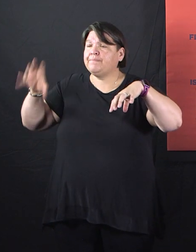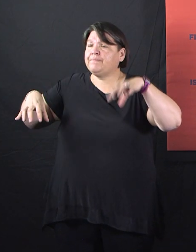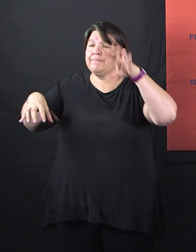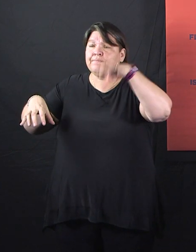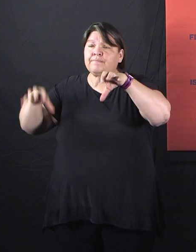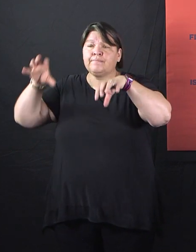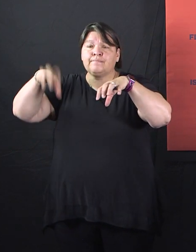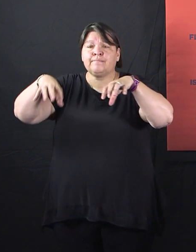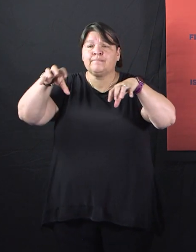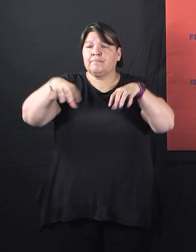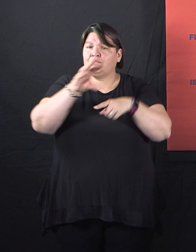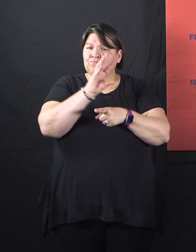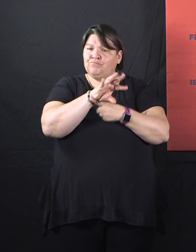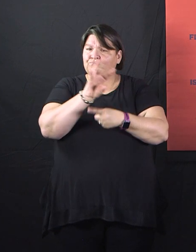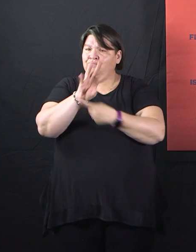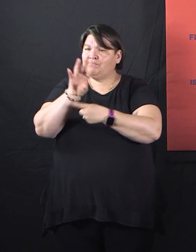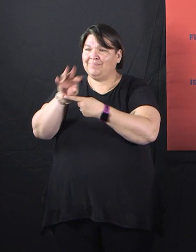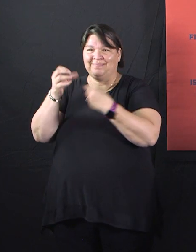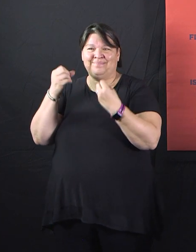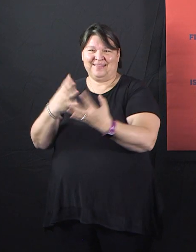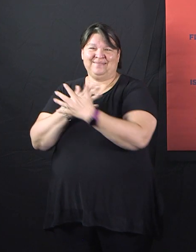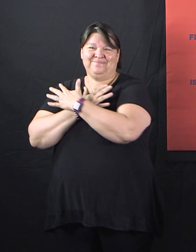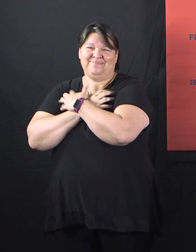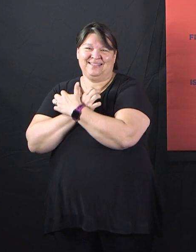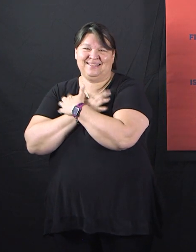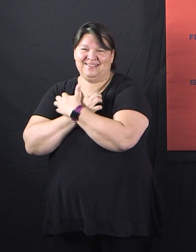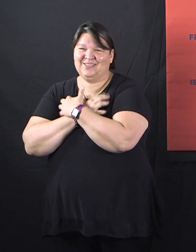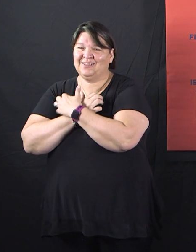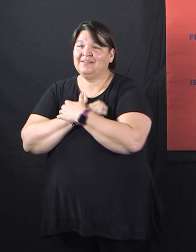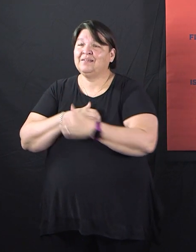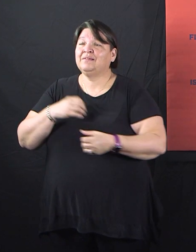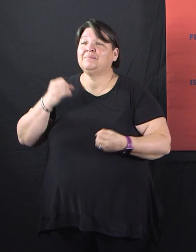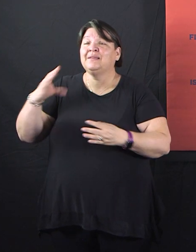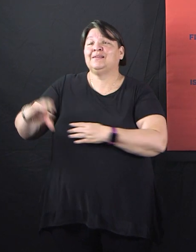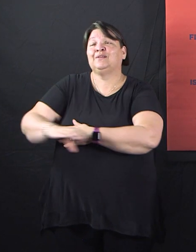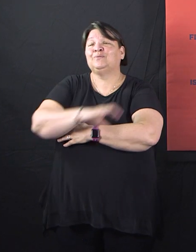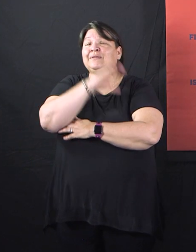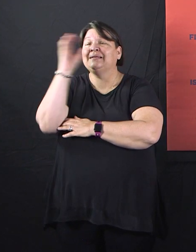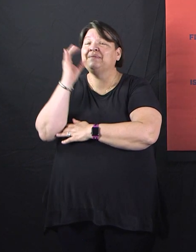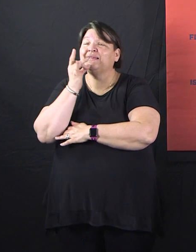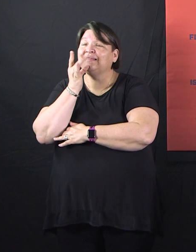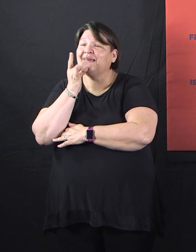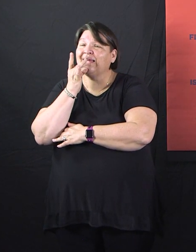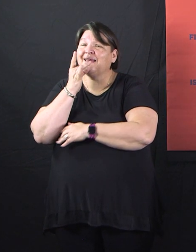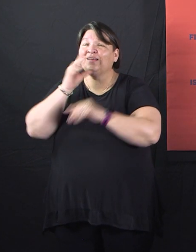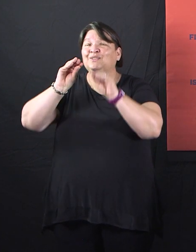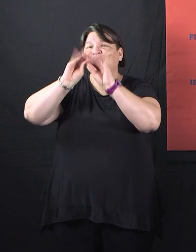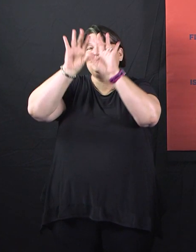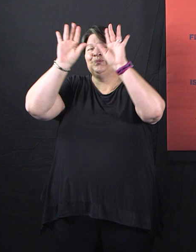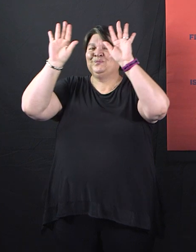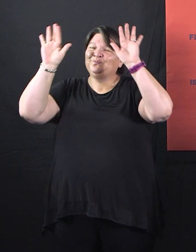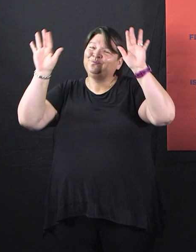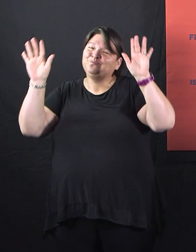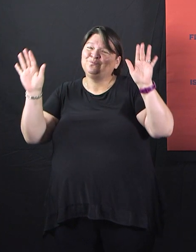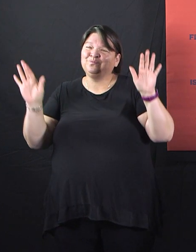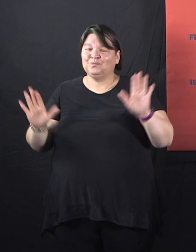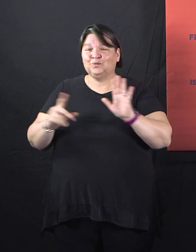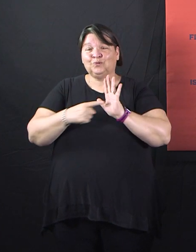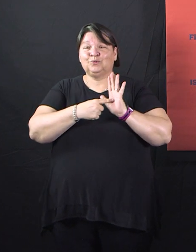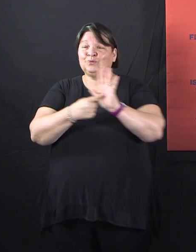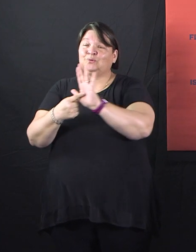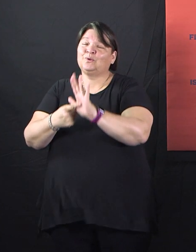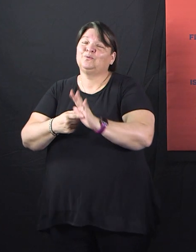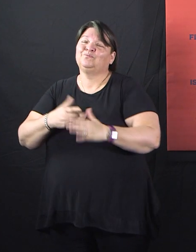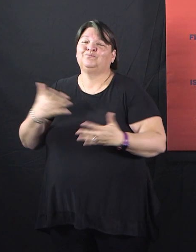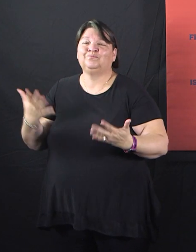those stories with me, and we'll share them with other people. You know, together, we will get through this. I had a call today